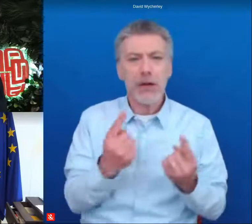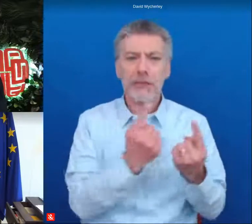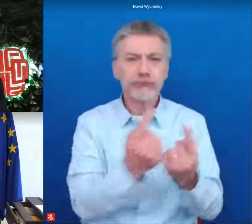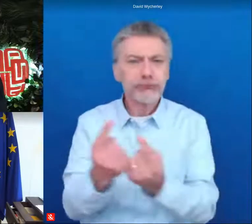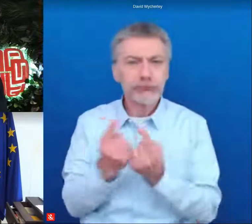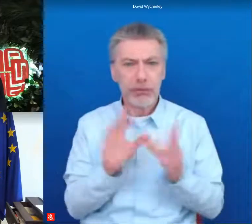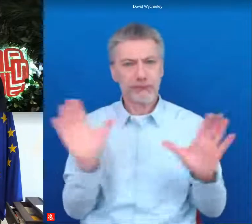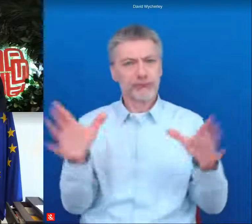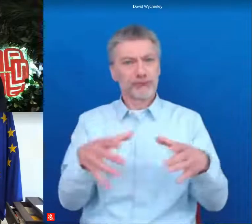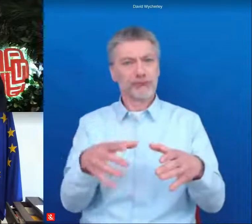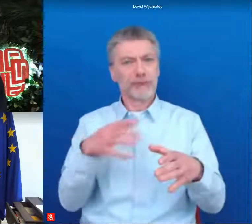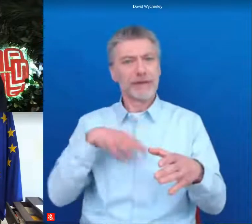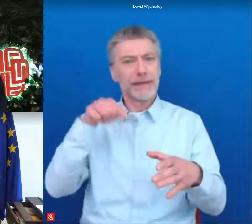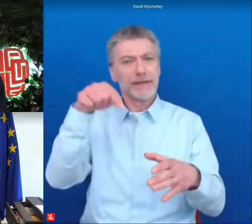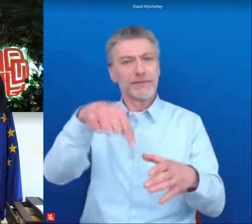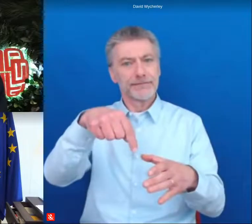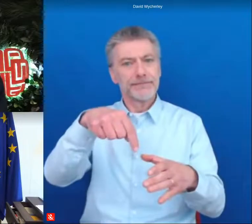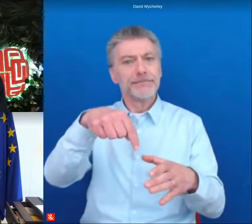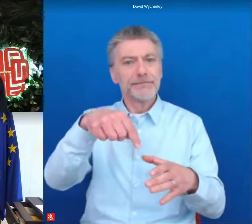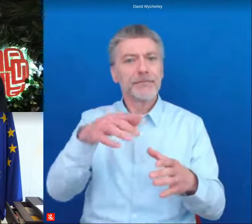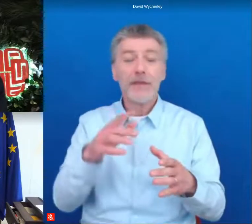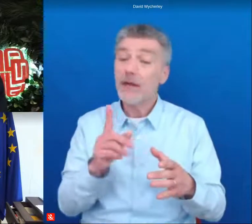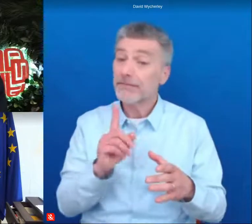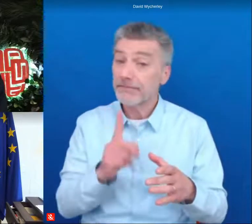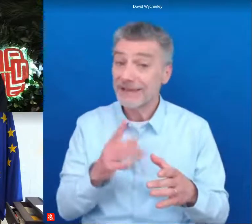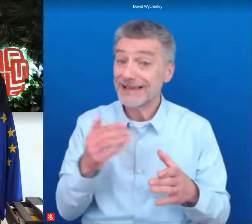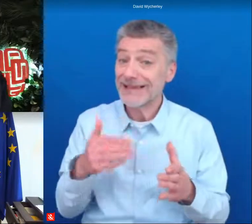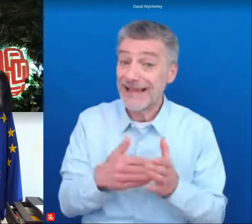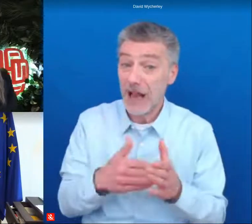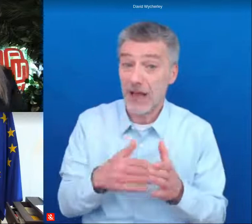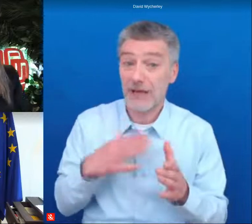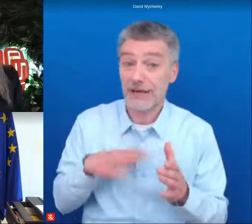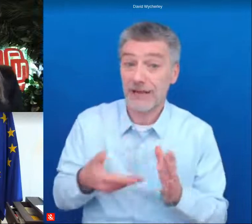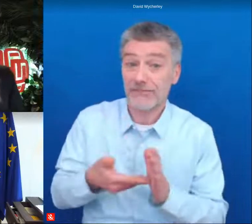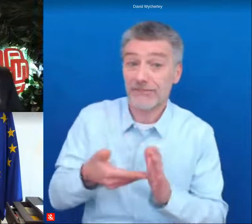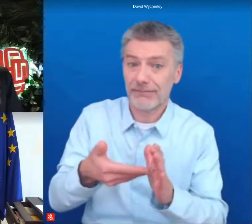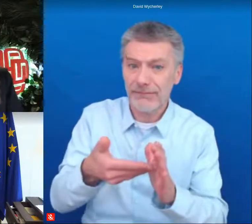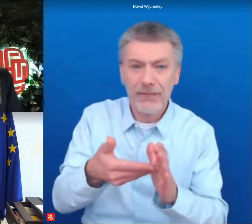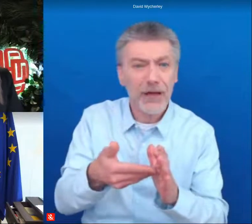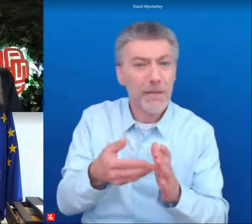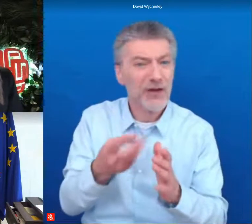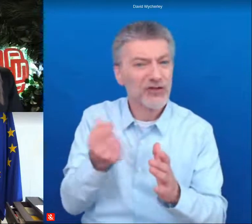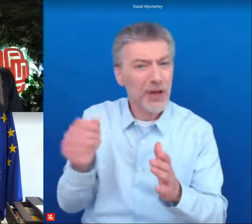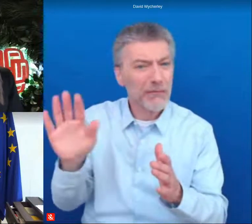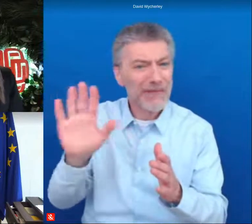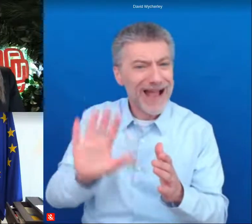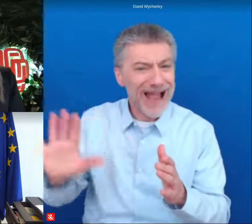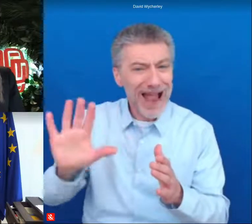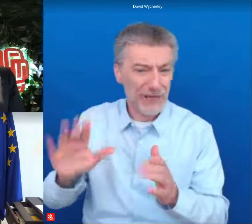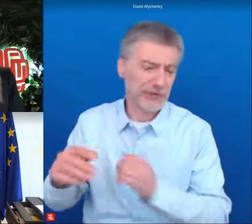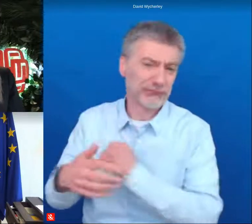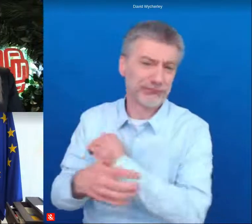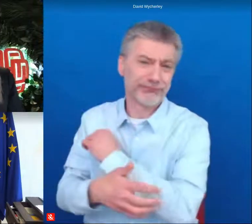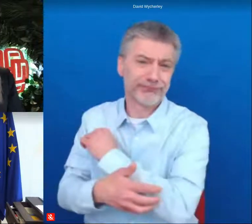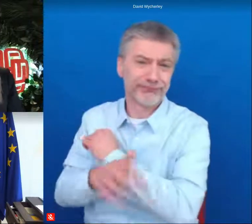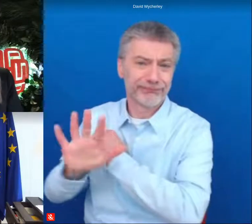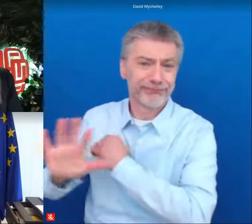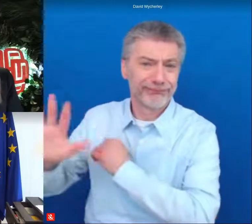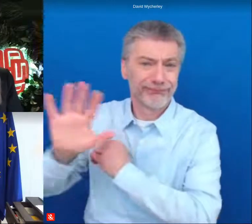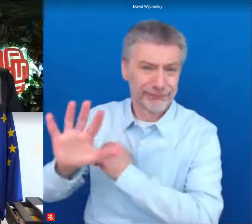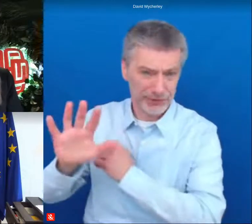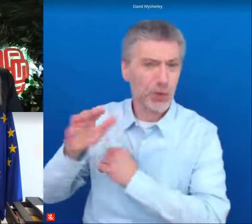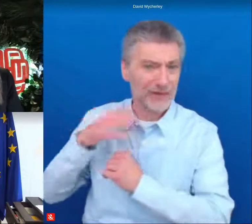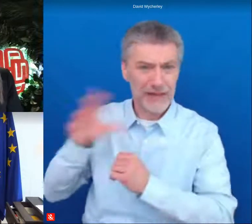places are very much still in need uh especially in the poorest regions of europe however a growing